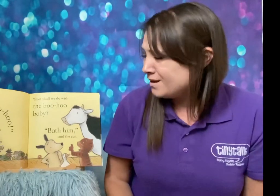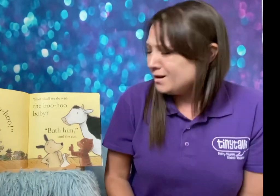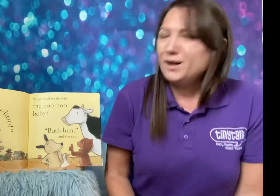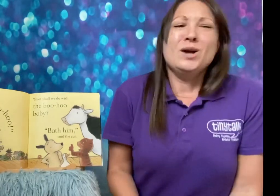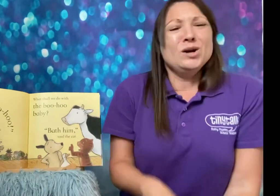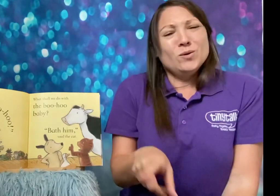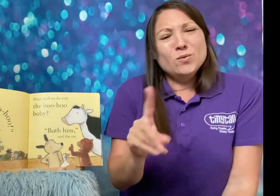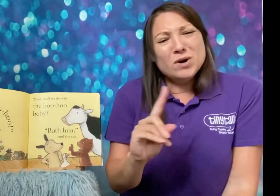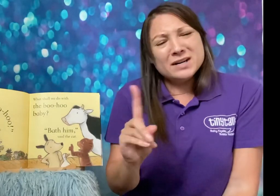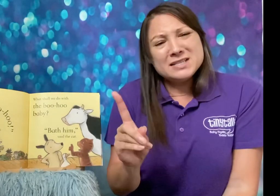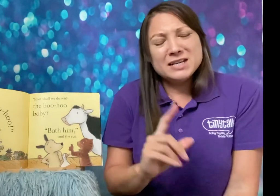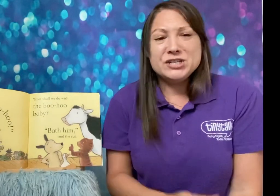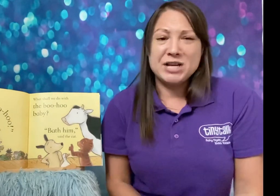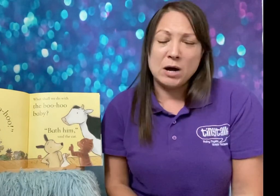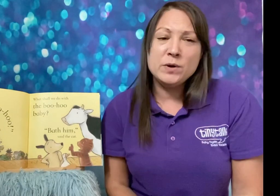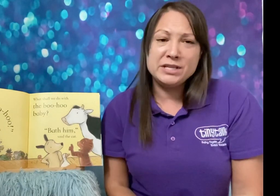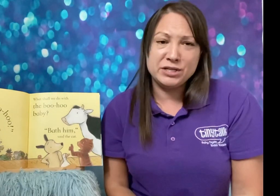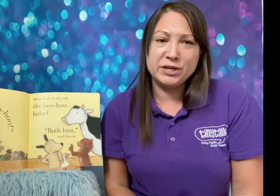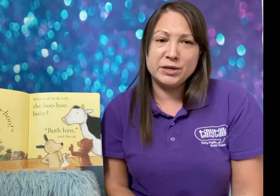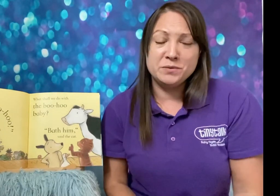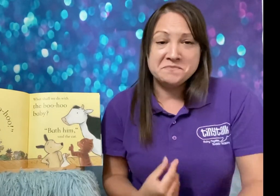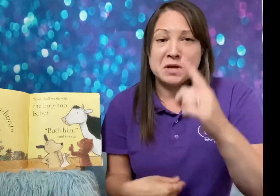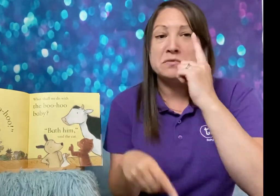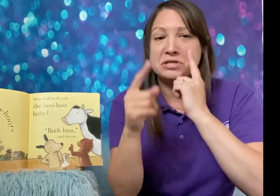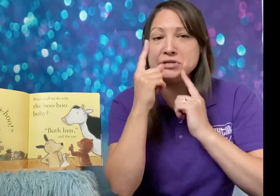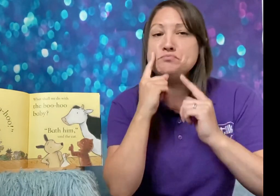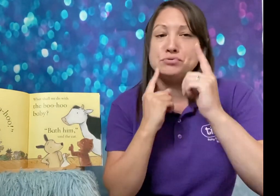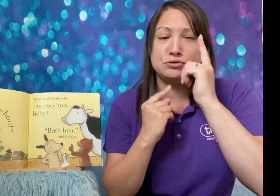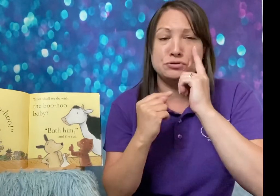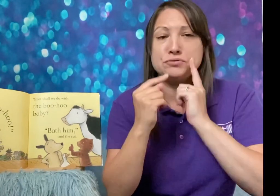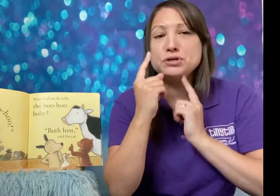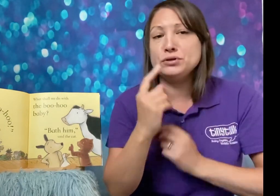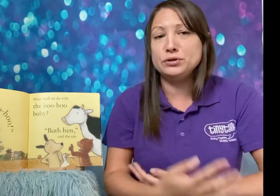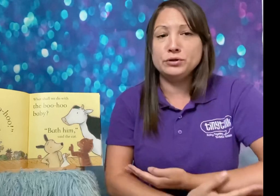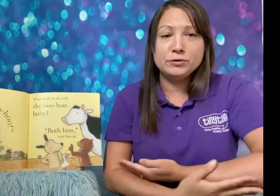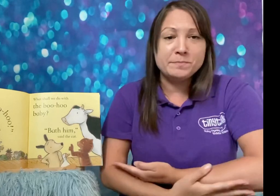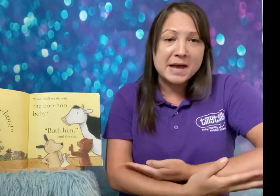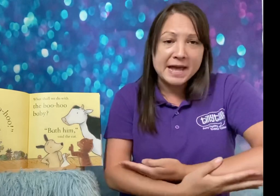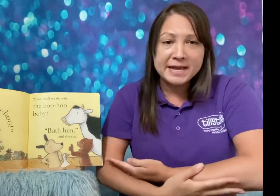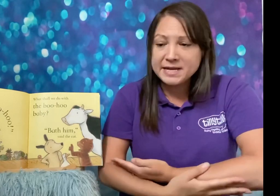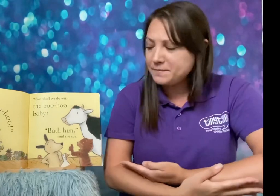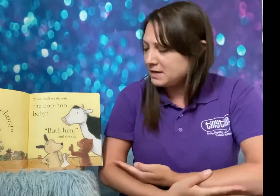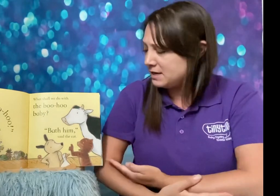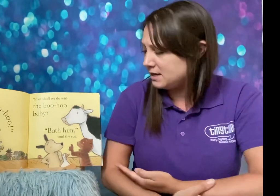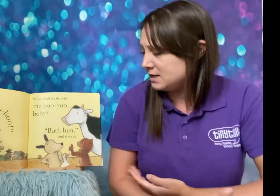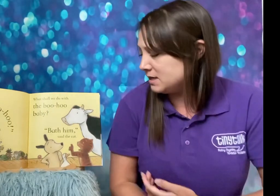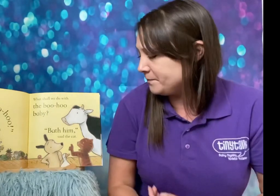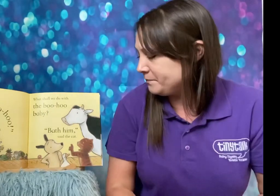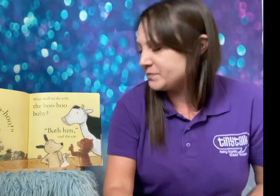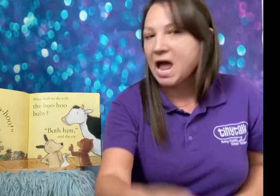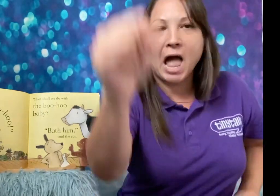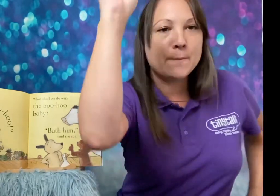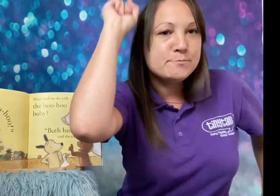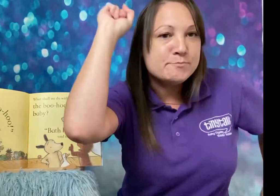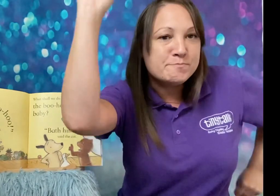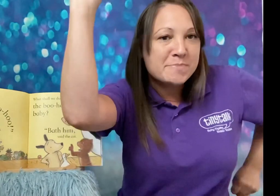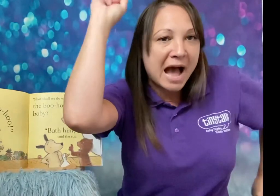Boo shall we do with the boo hoo baby? Bath